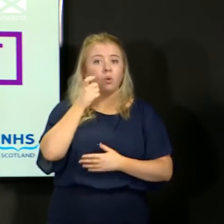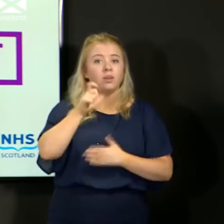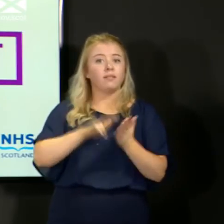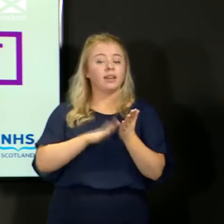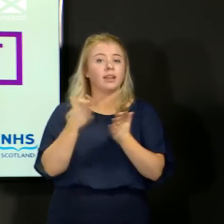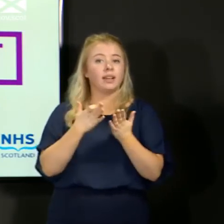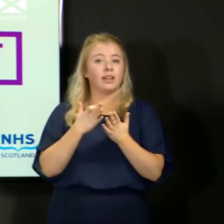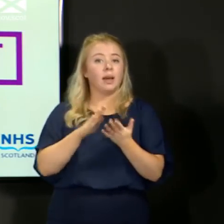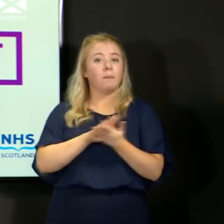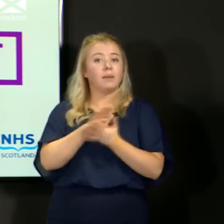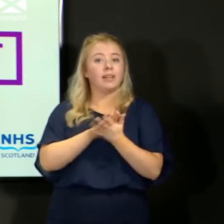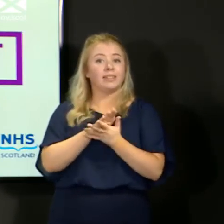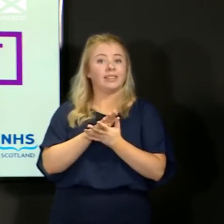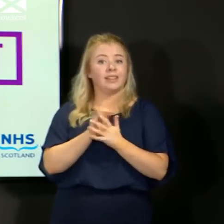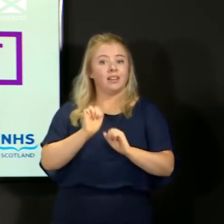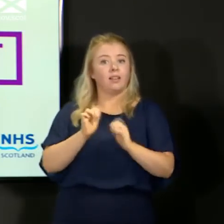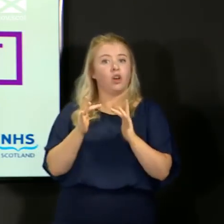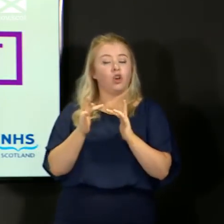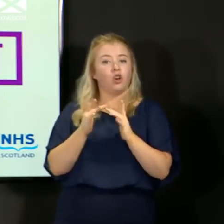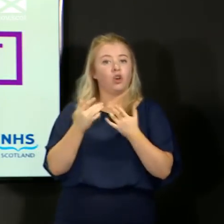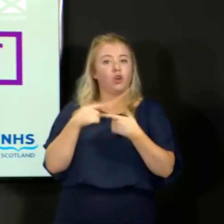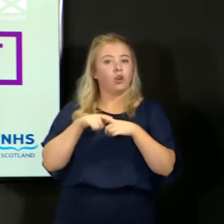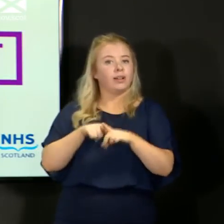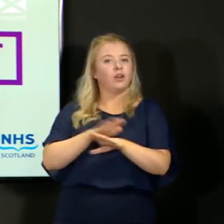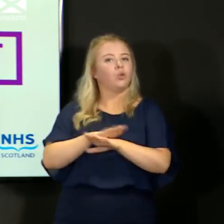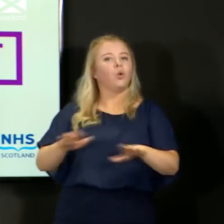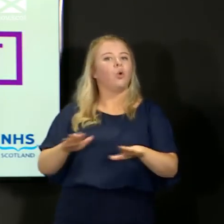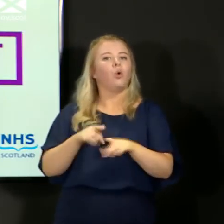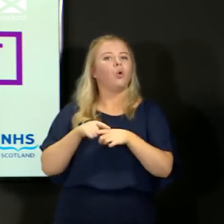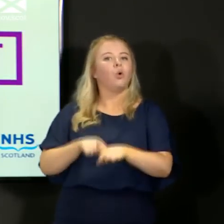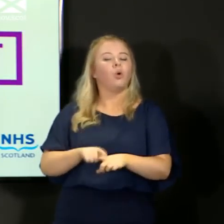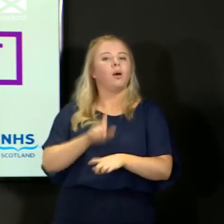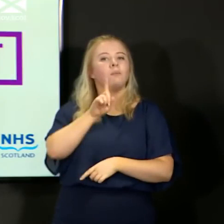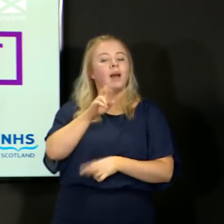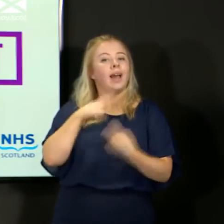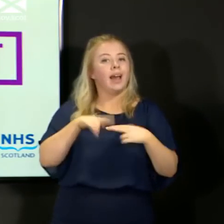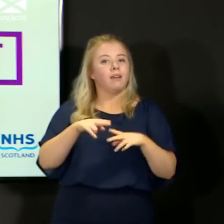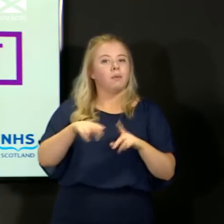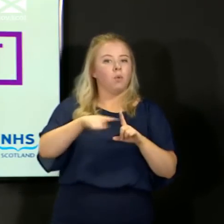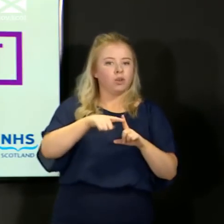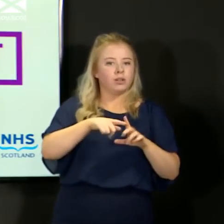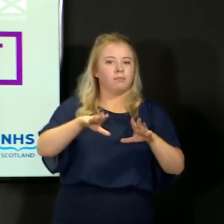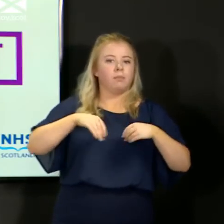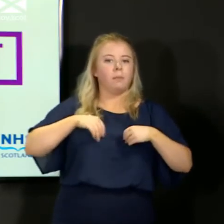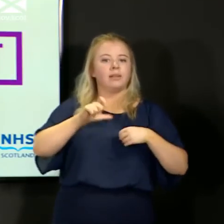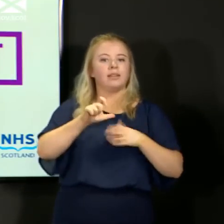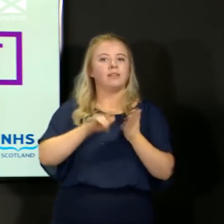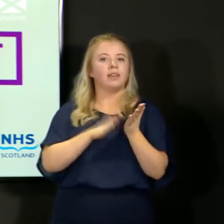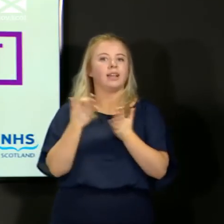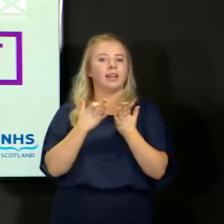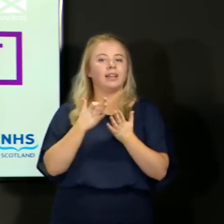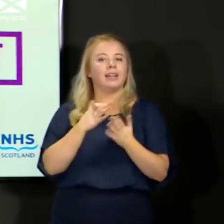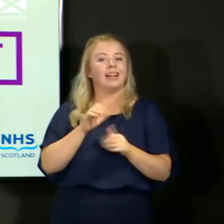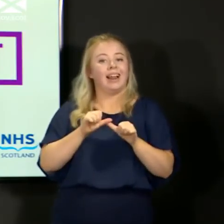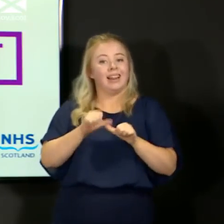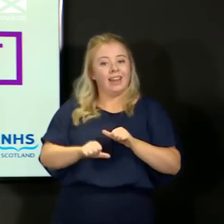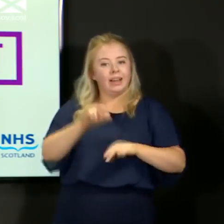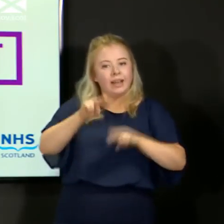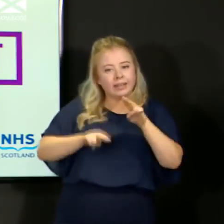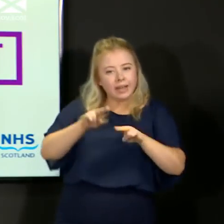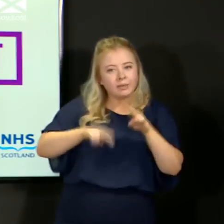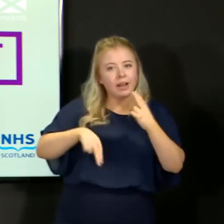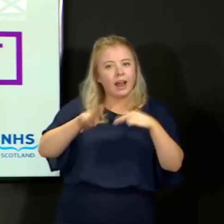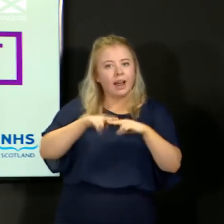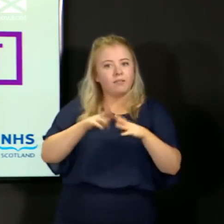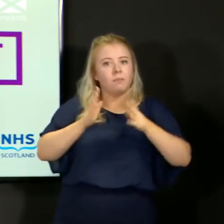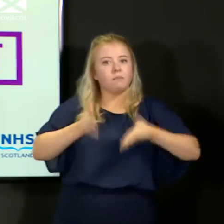at the moment would not necessarily be traced. But if they're positive, again, the assessment would be done as to whether they